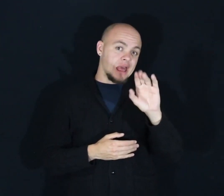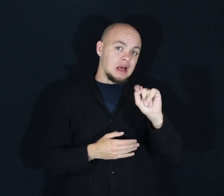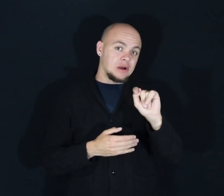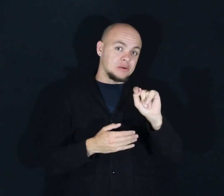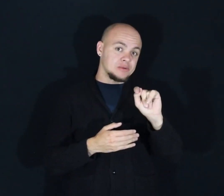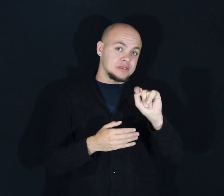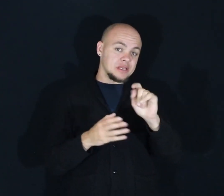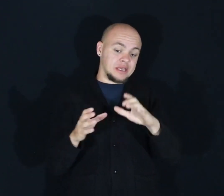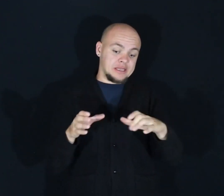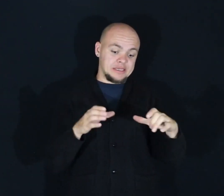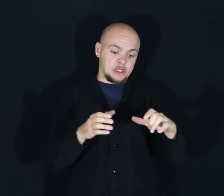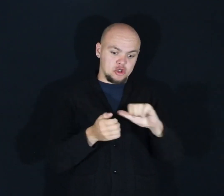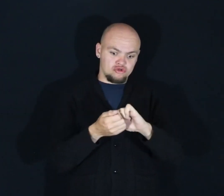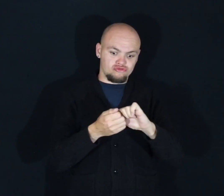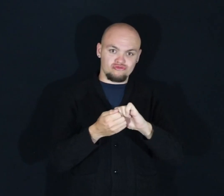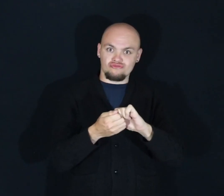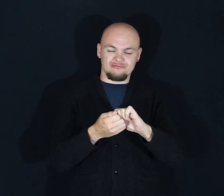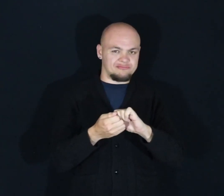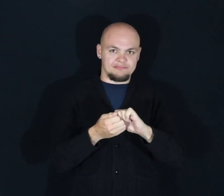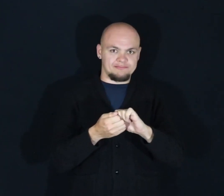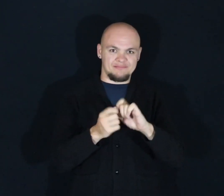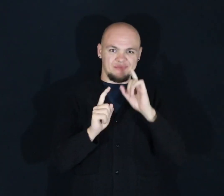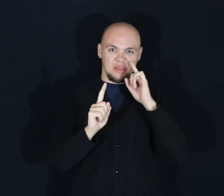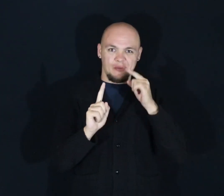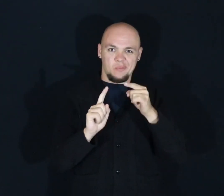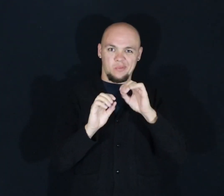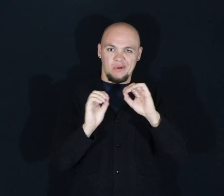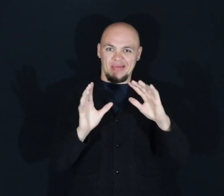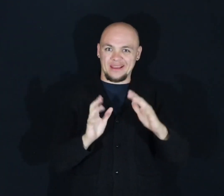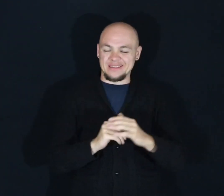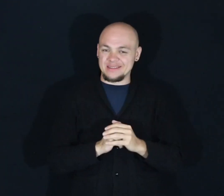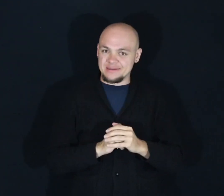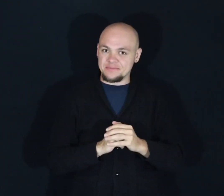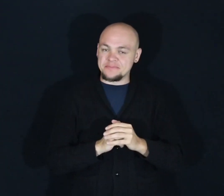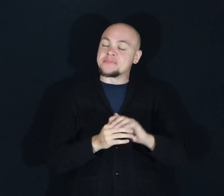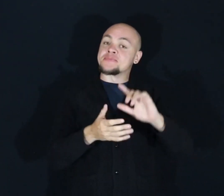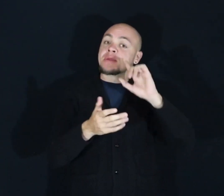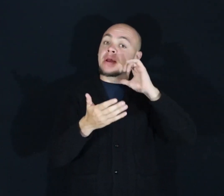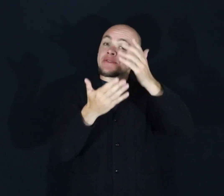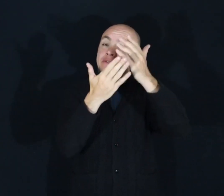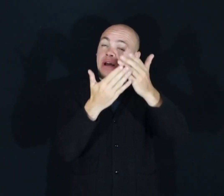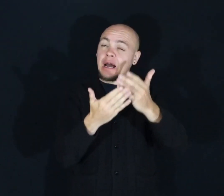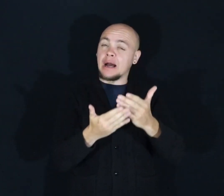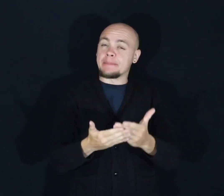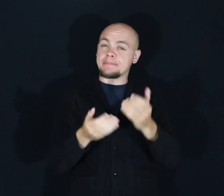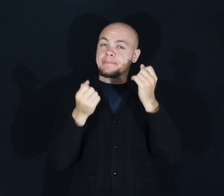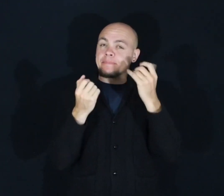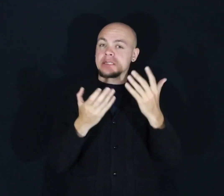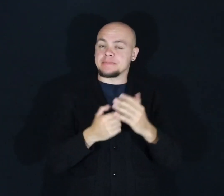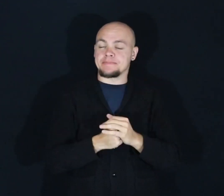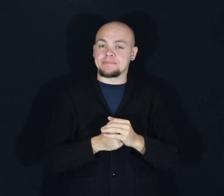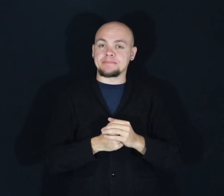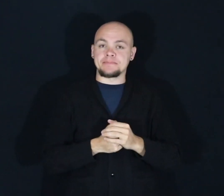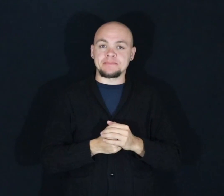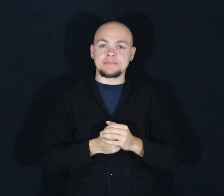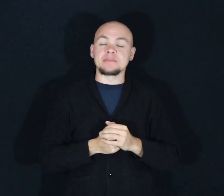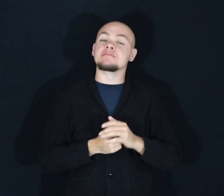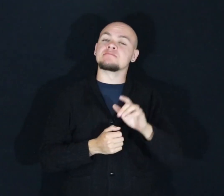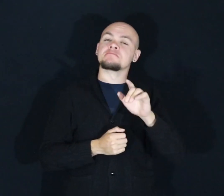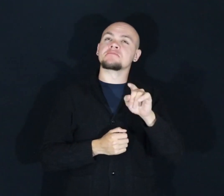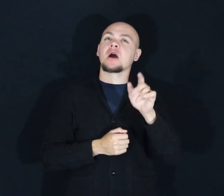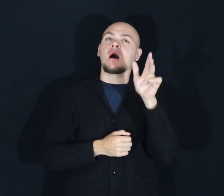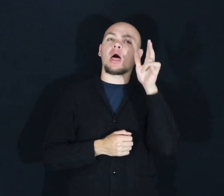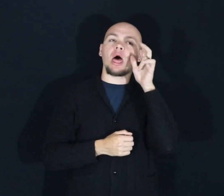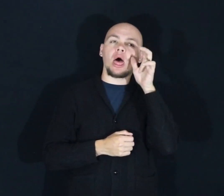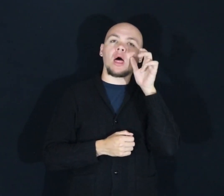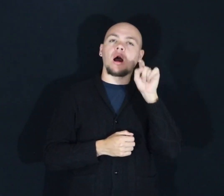And these are all true, sobering facts. And after hearing all of these, you may have come to